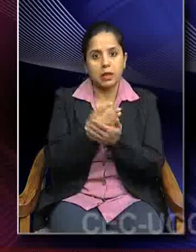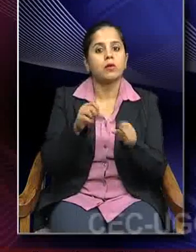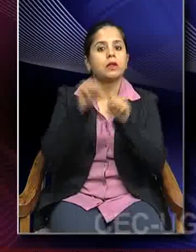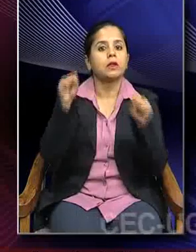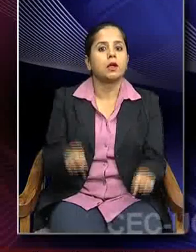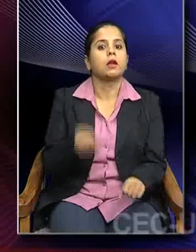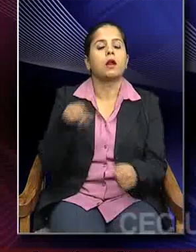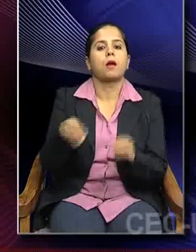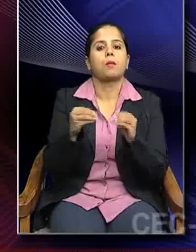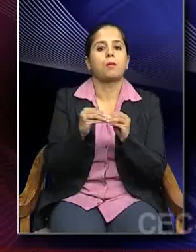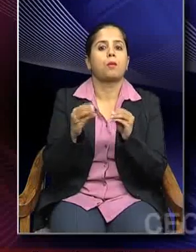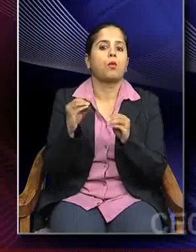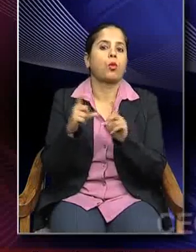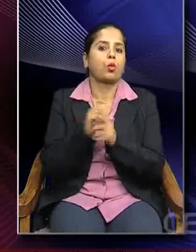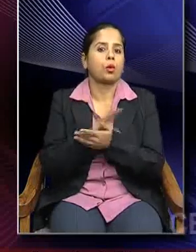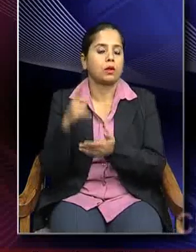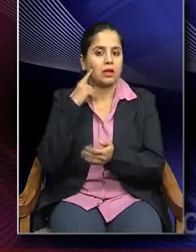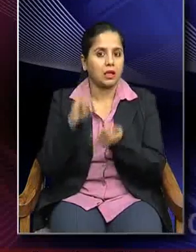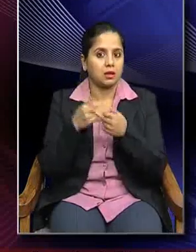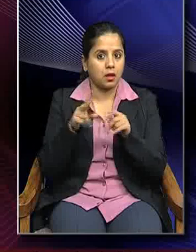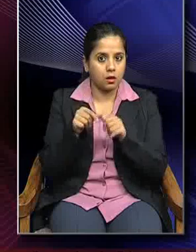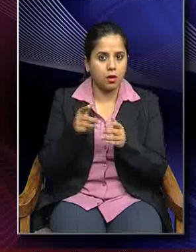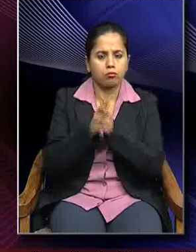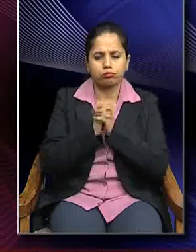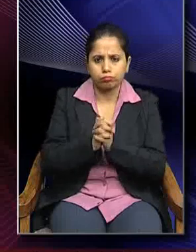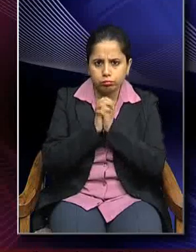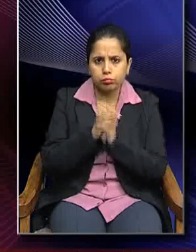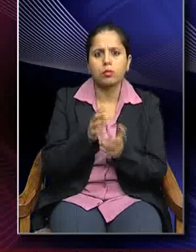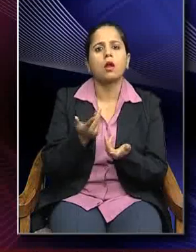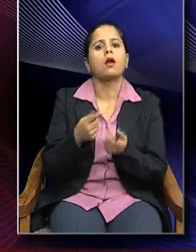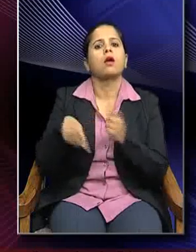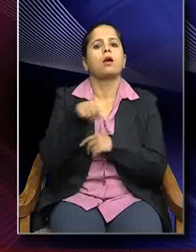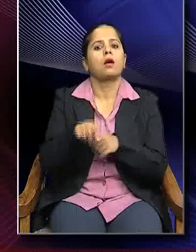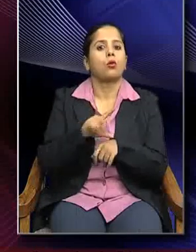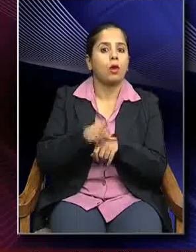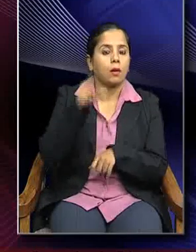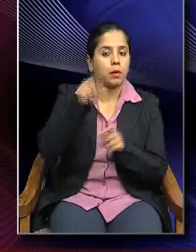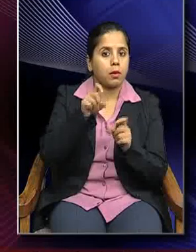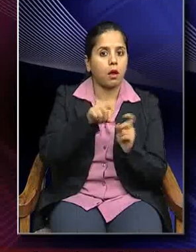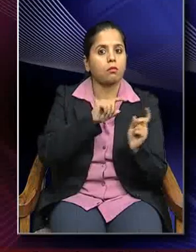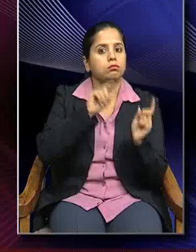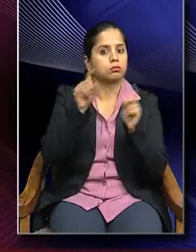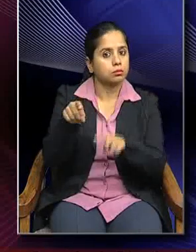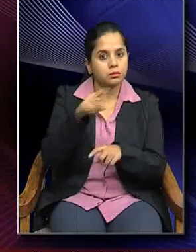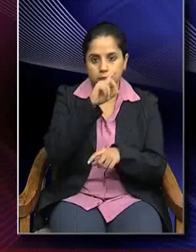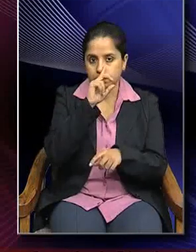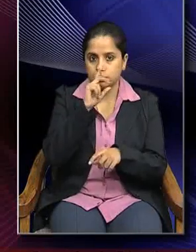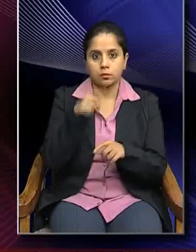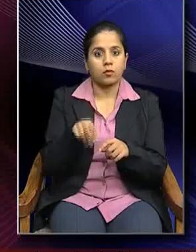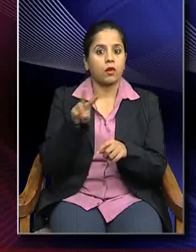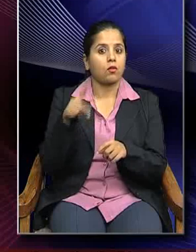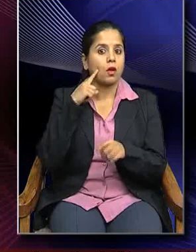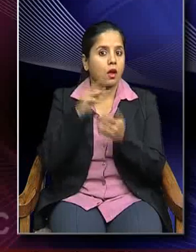Bodhisattvas and permitting worship. So, worshipers could go to Viharas